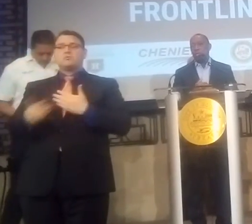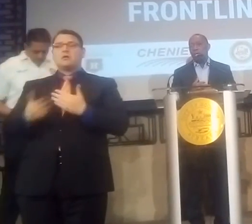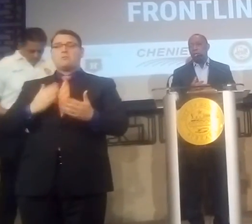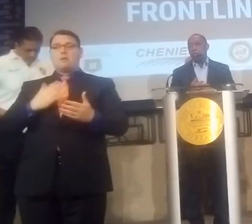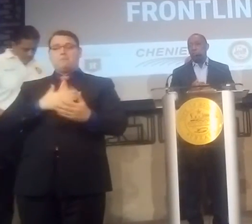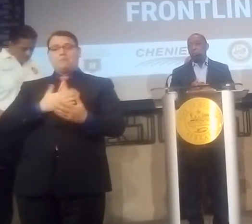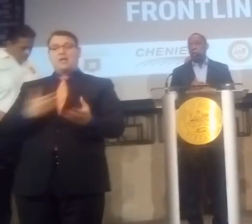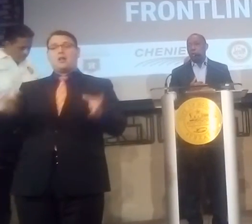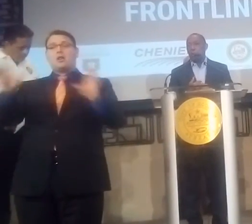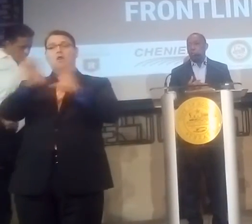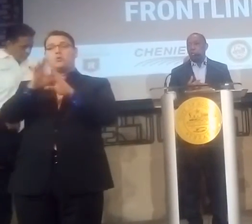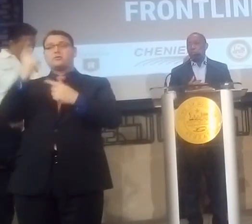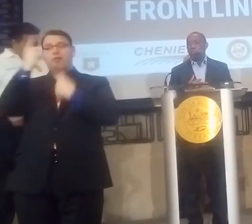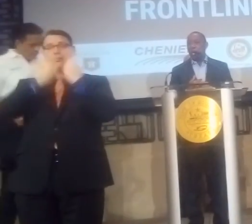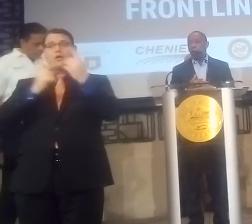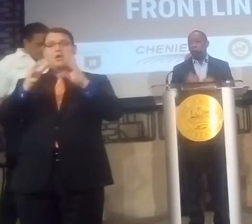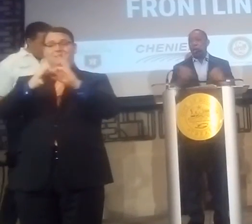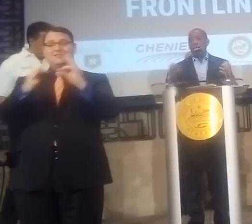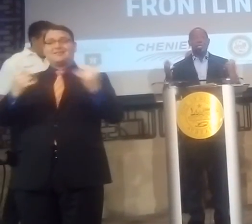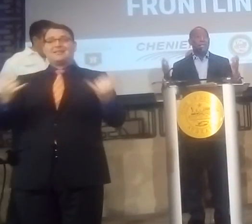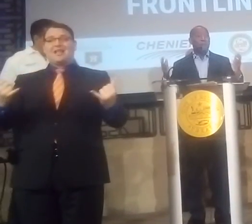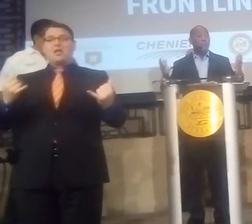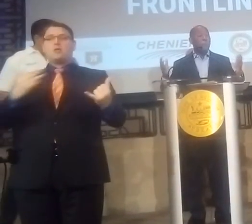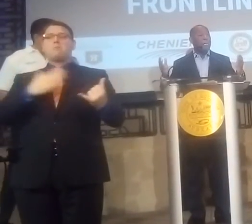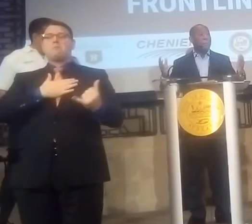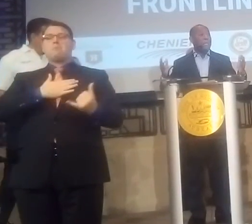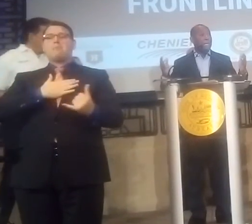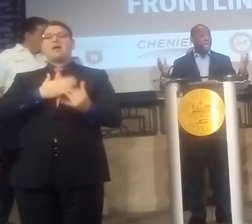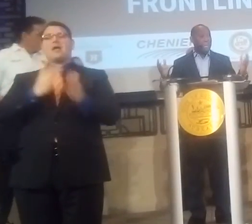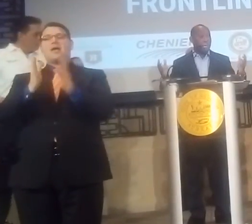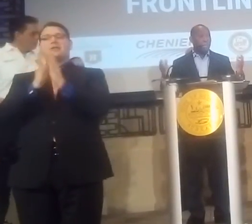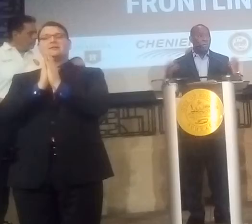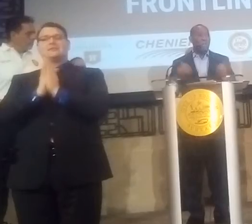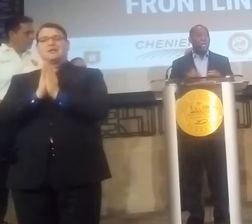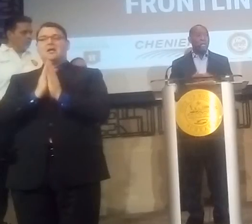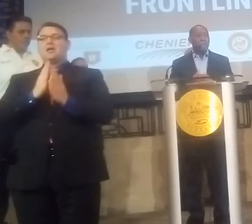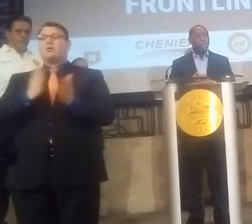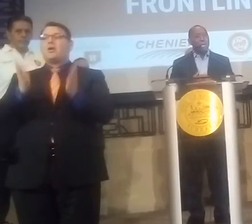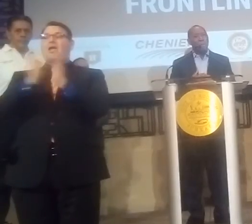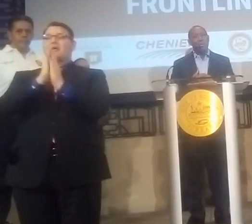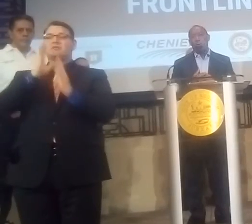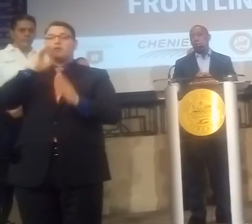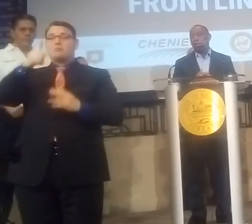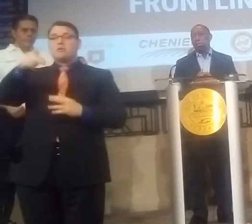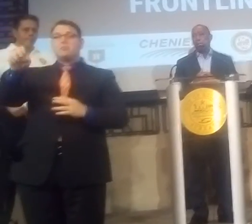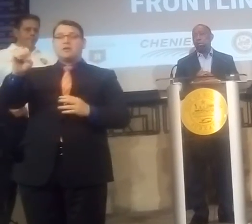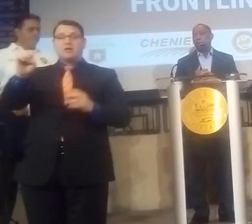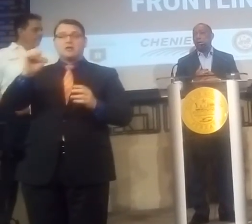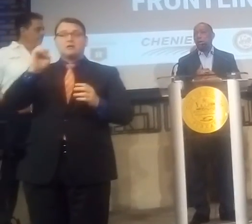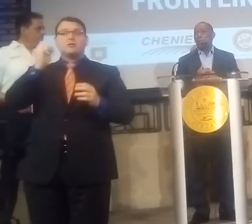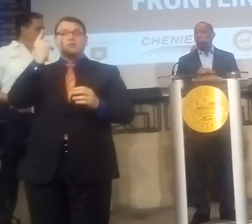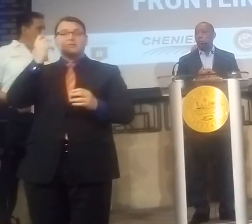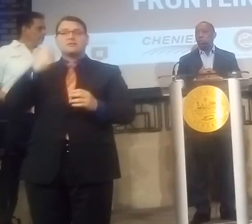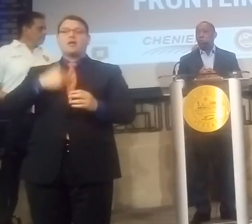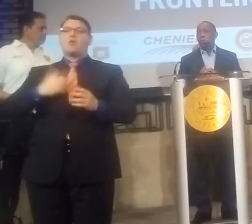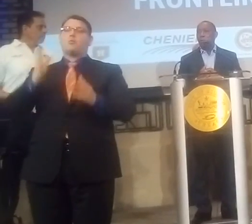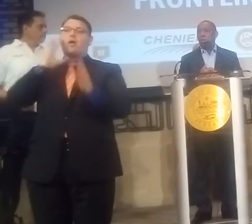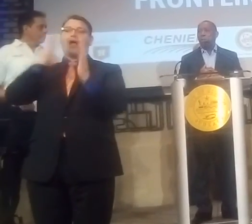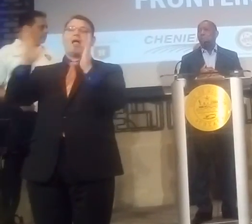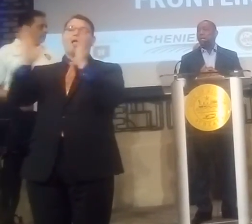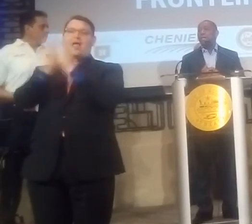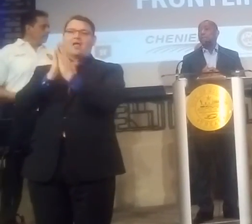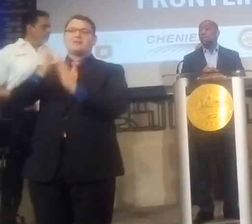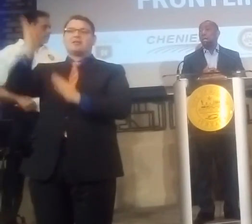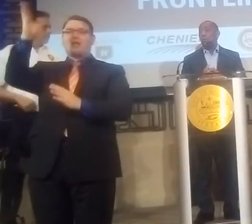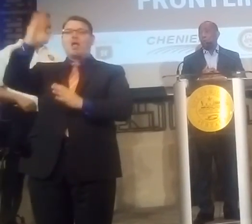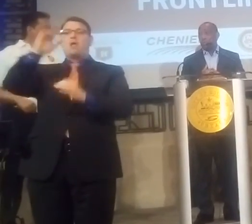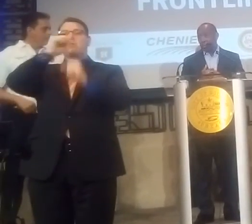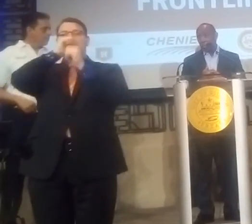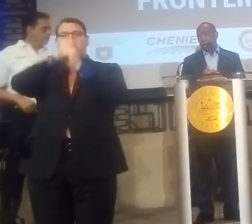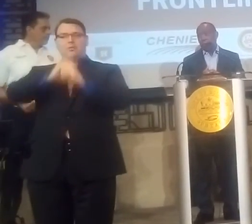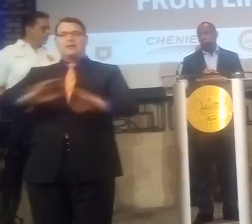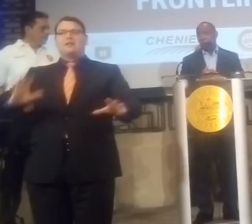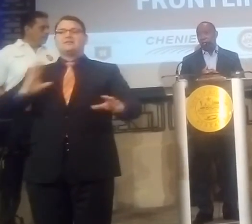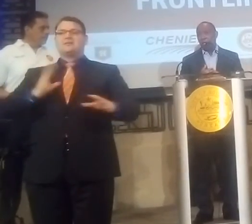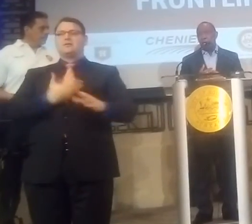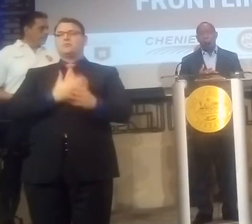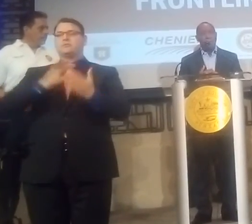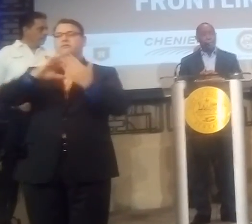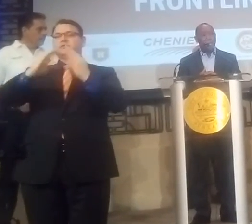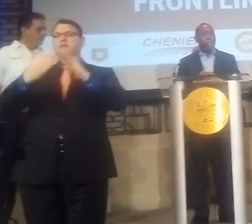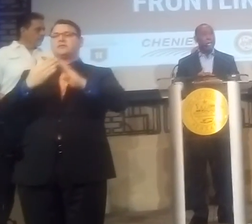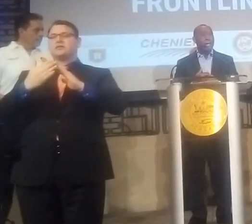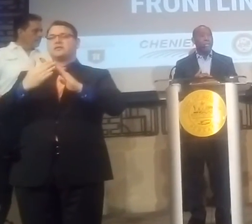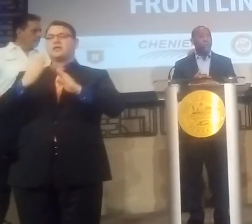conference is my desire we ask them for PPEs but I'm gonna ask that God will bless our city